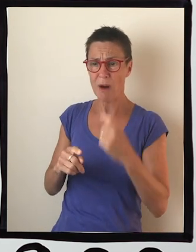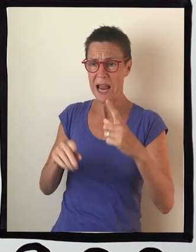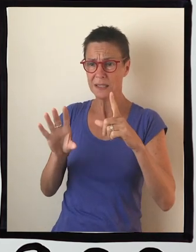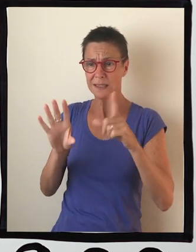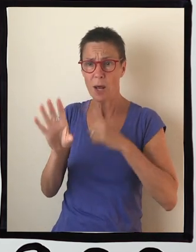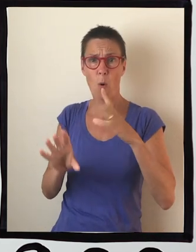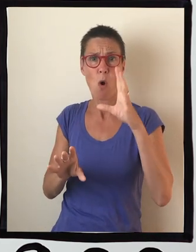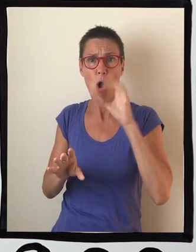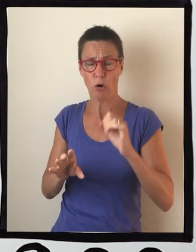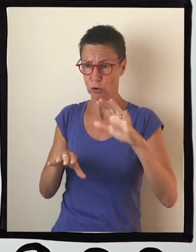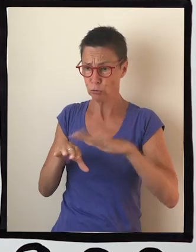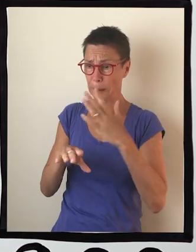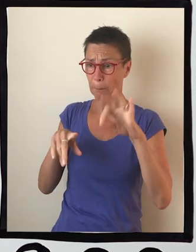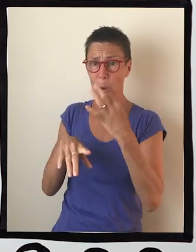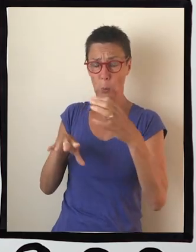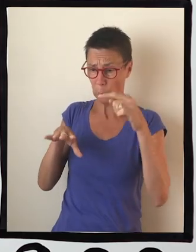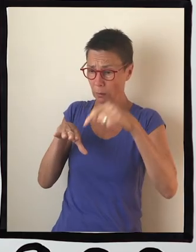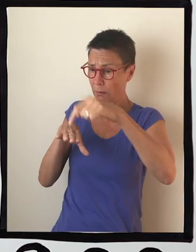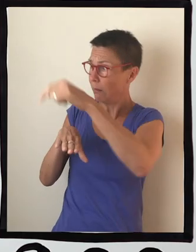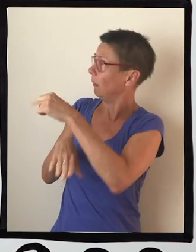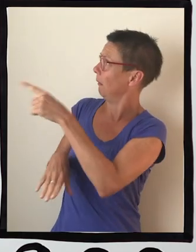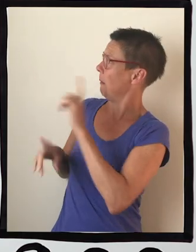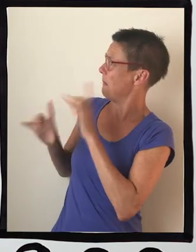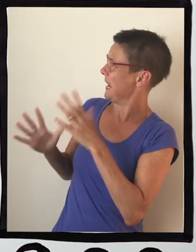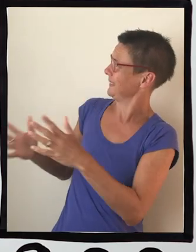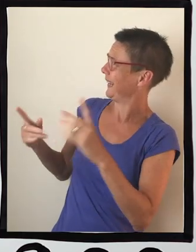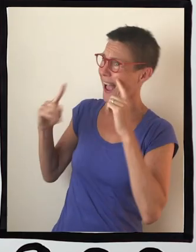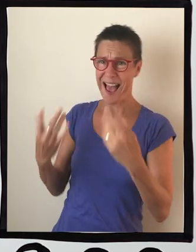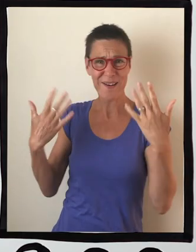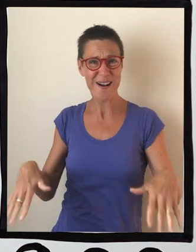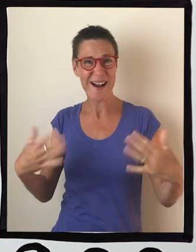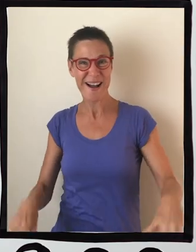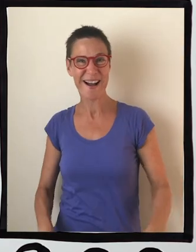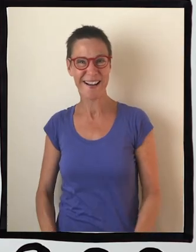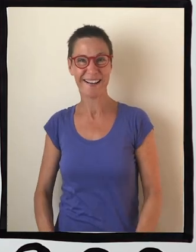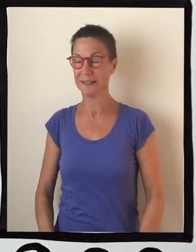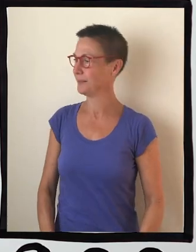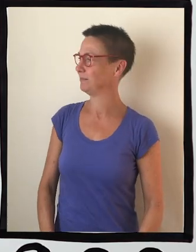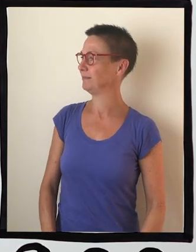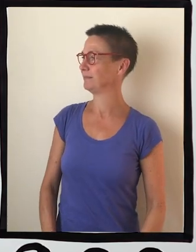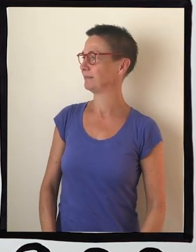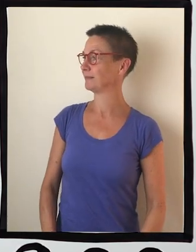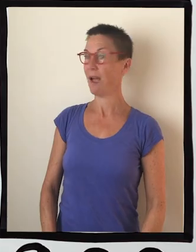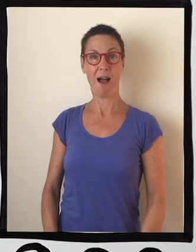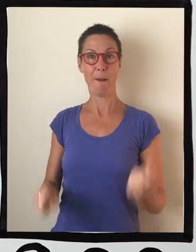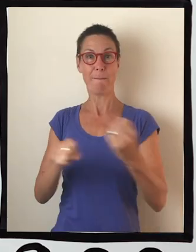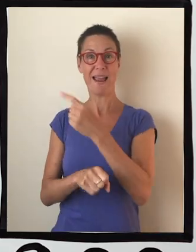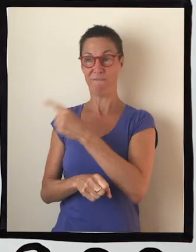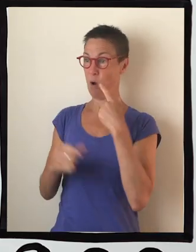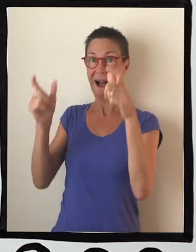toenails. Amazing stuff, Anna. Absolutely. Archie, I've even made you a pair. Oh, these ones are made